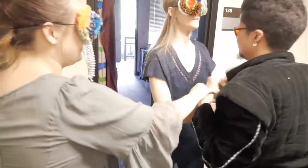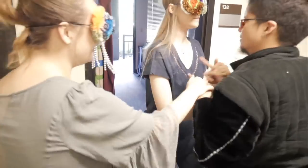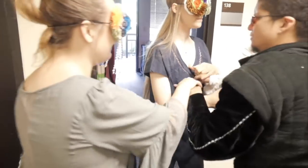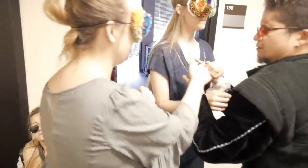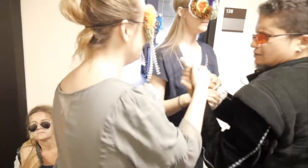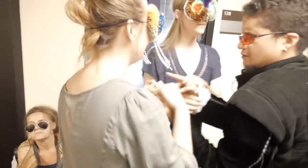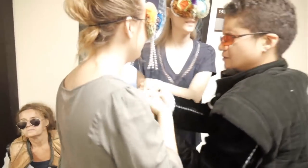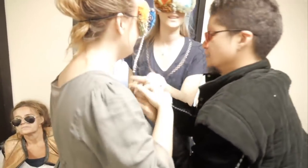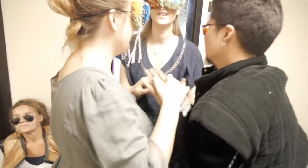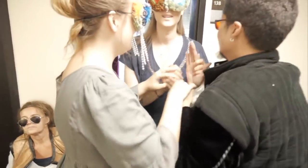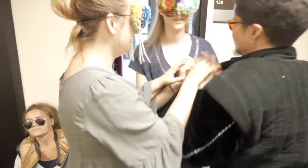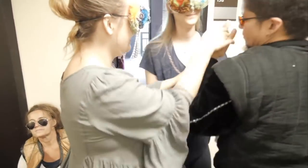I must away.